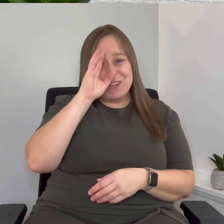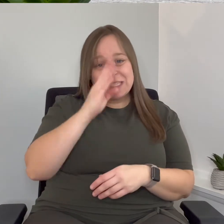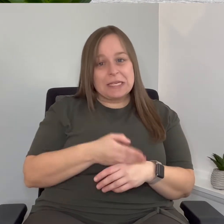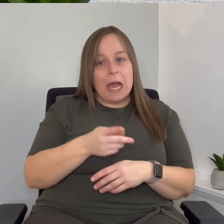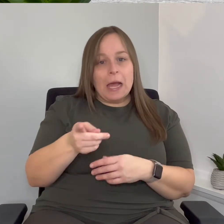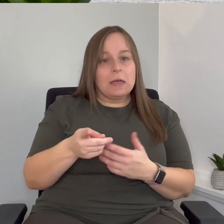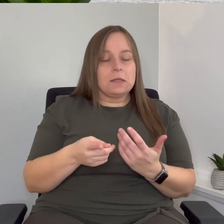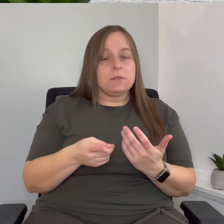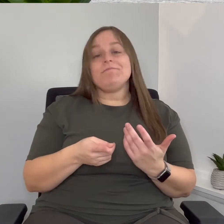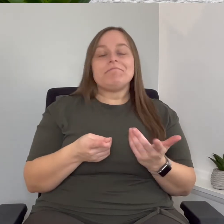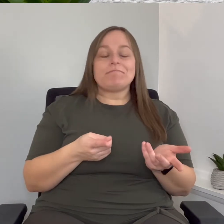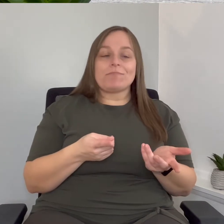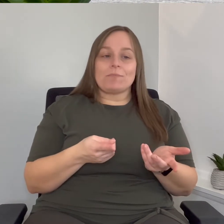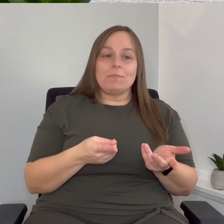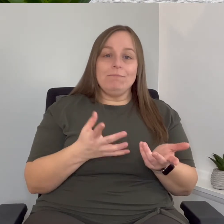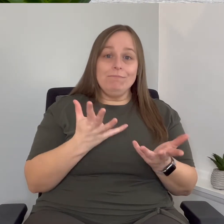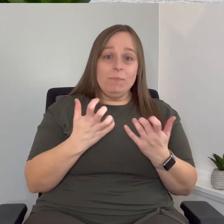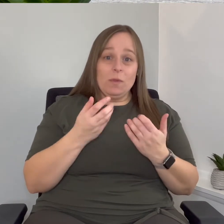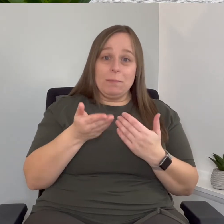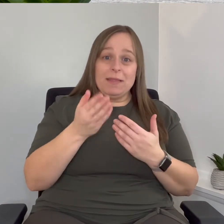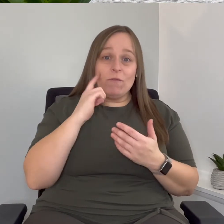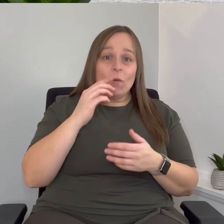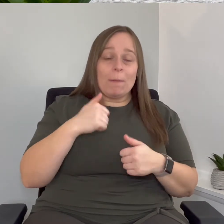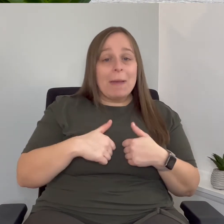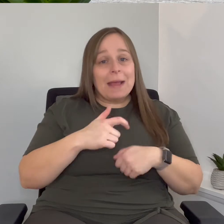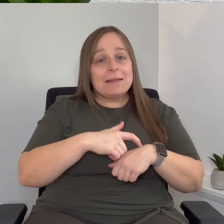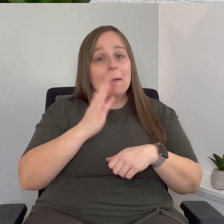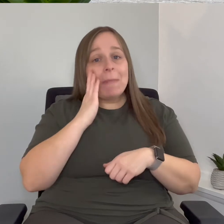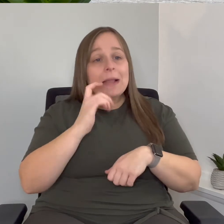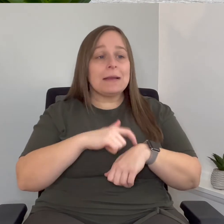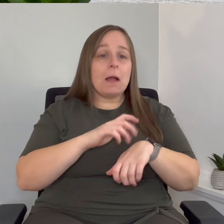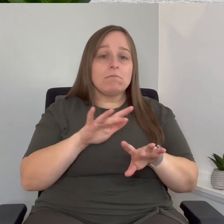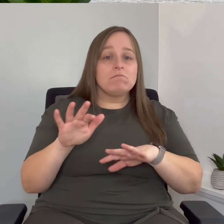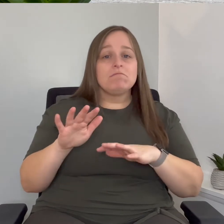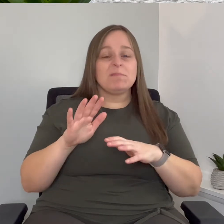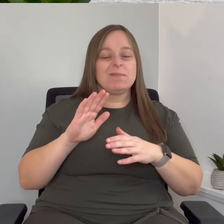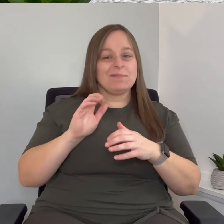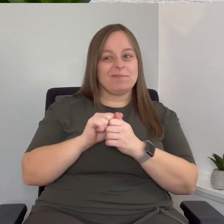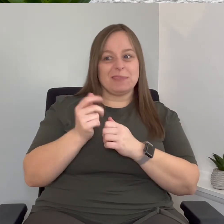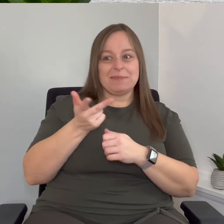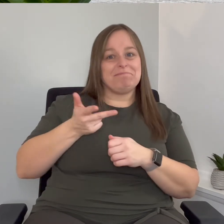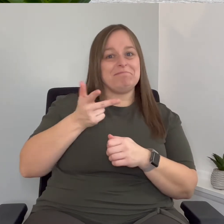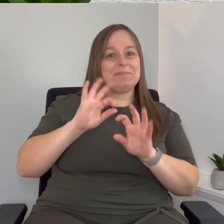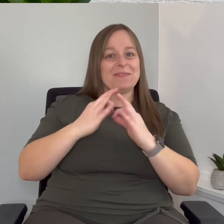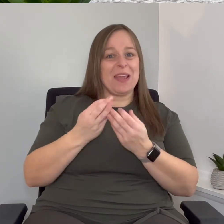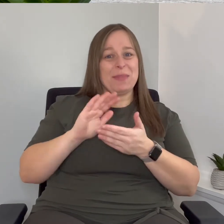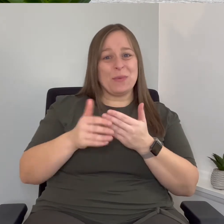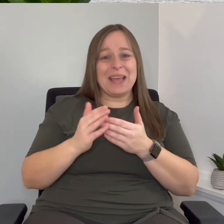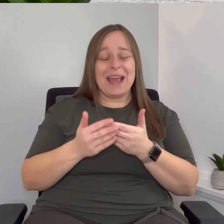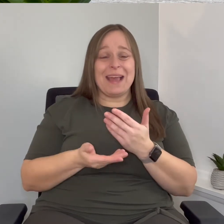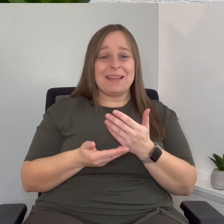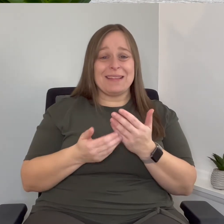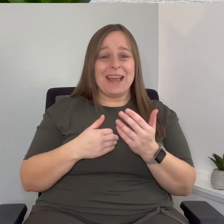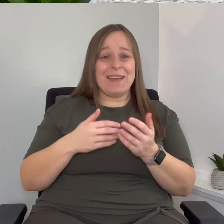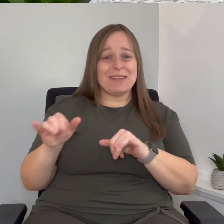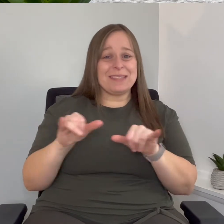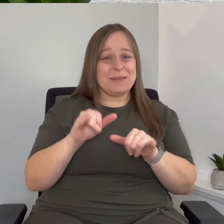and I would like to be there for bath time and bedtime and spend some time with my family on the weekends and have a similar schedule to my husband